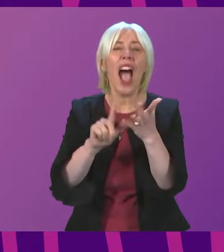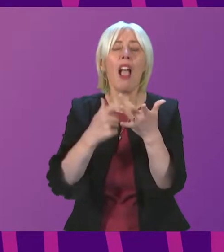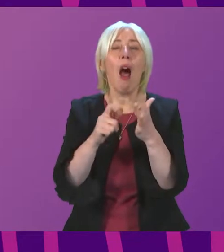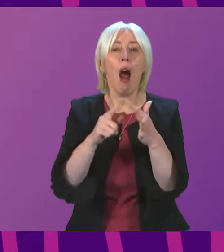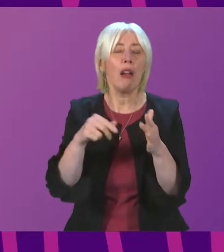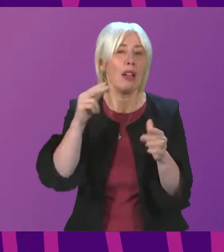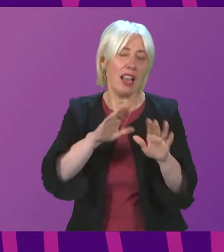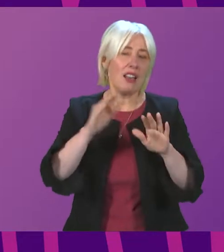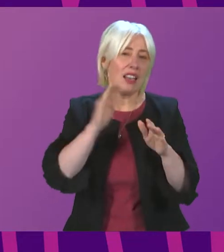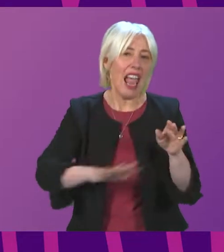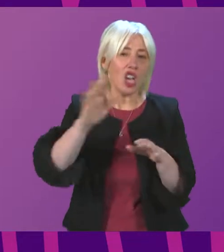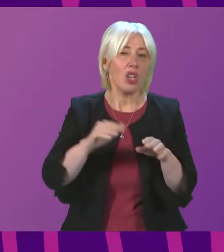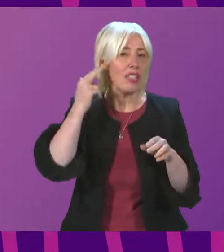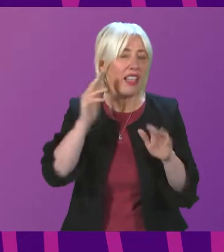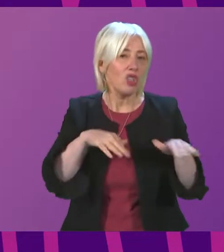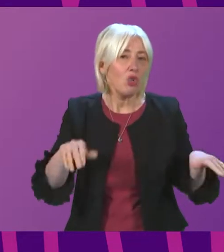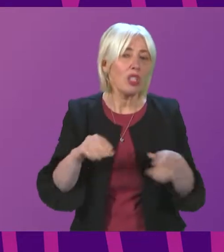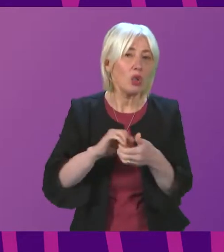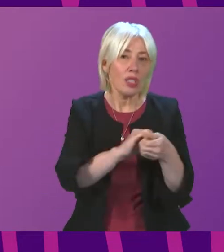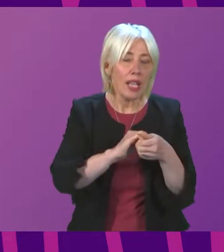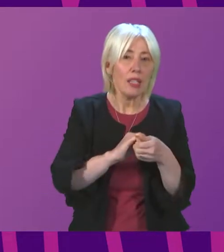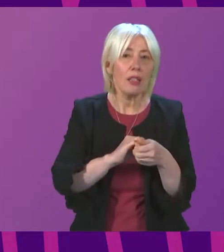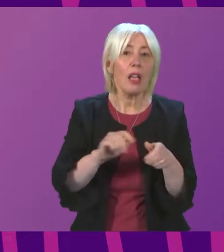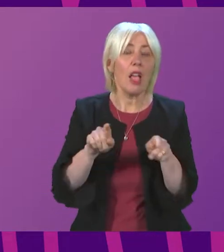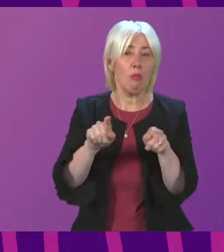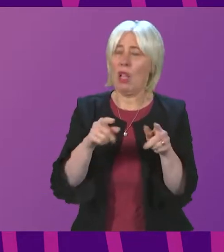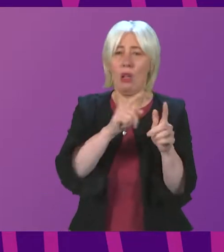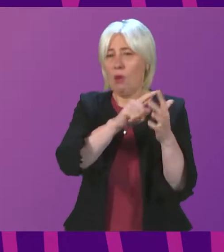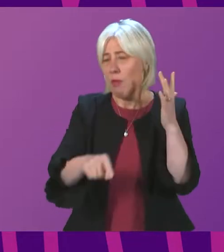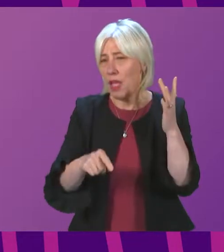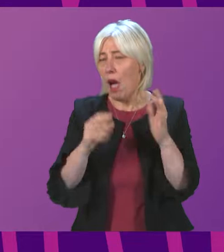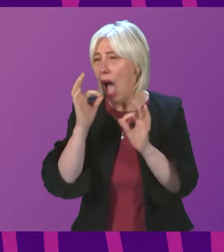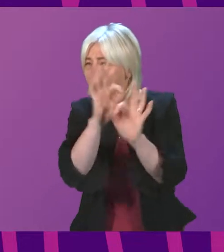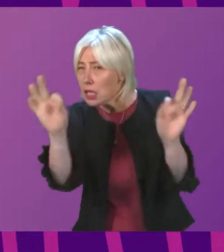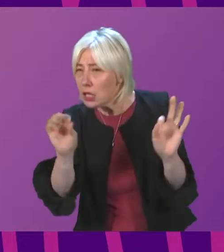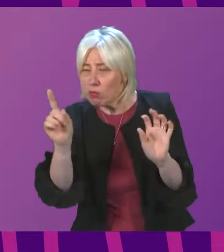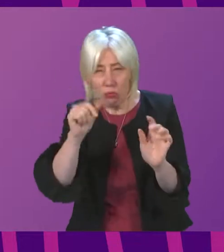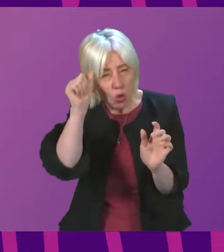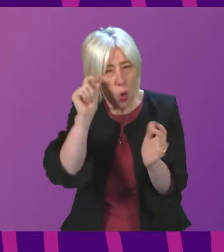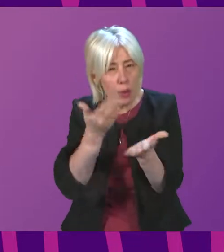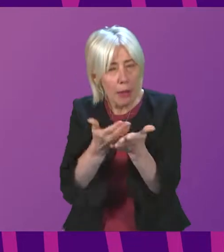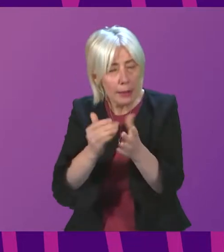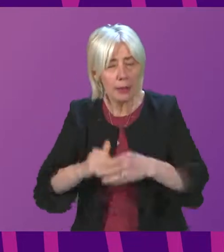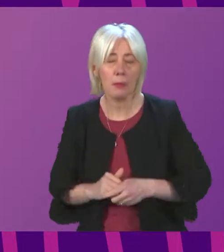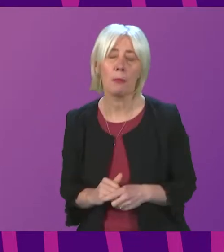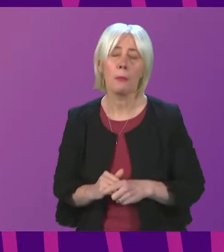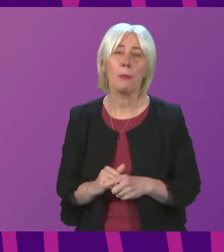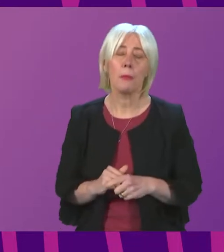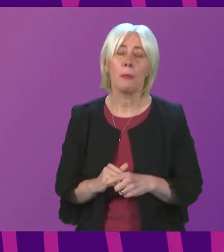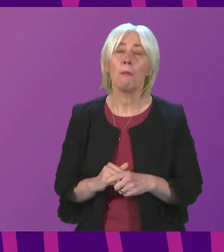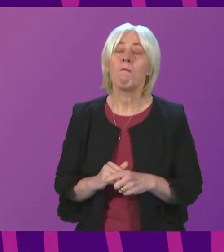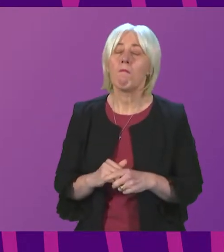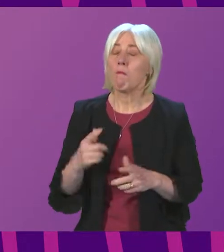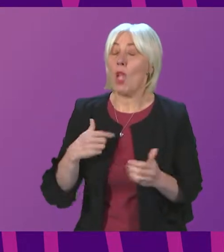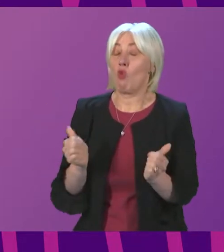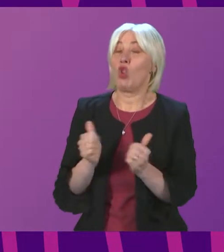society scotland and scottish children's services coalition perhaps thank you very much david torrens um convener i was just